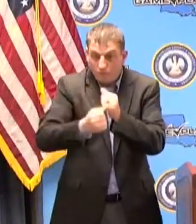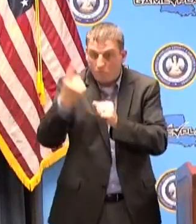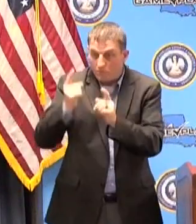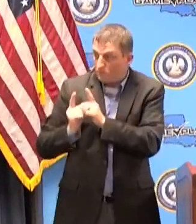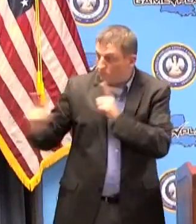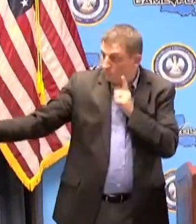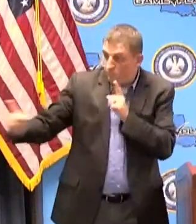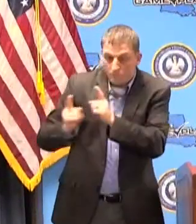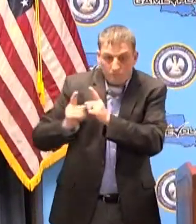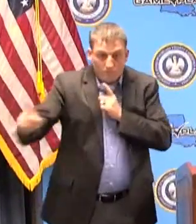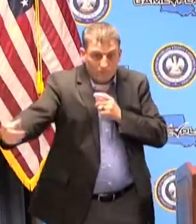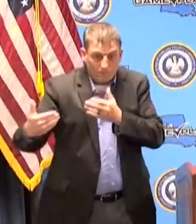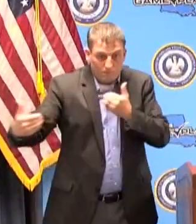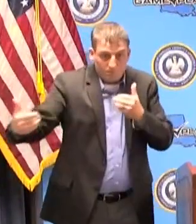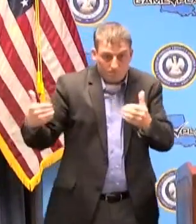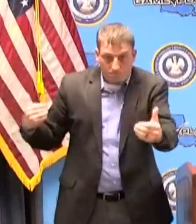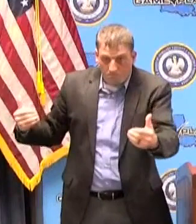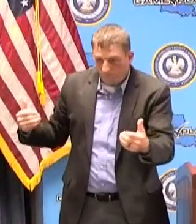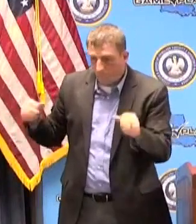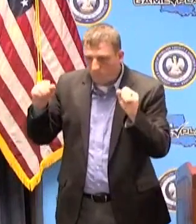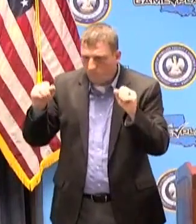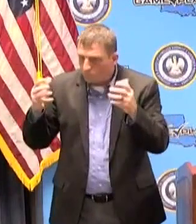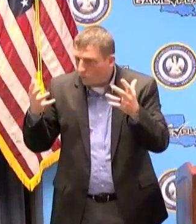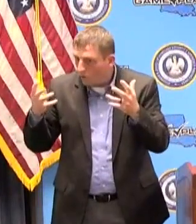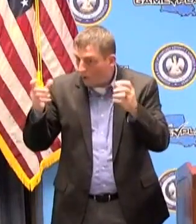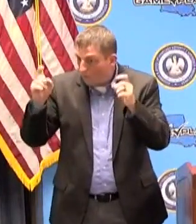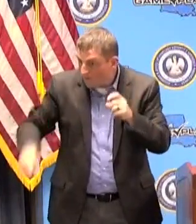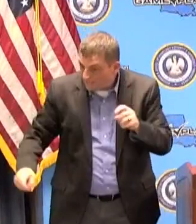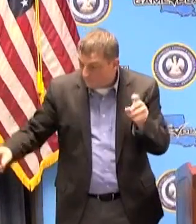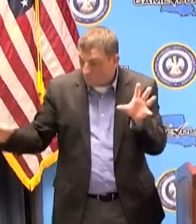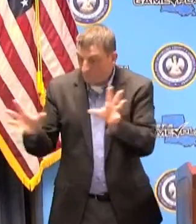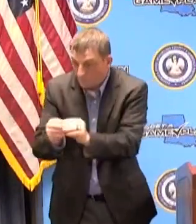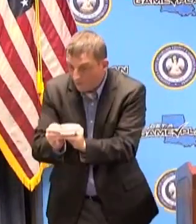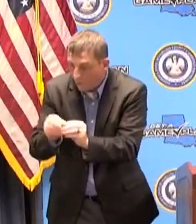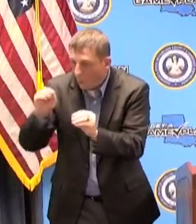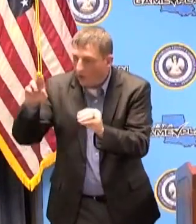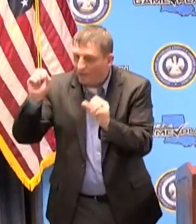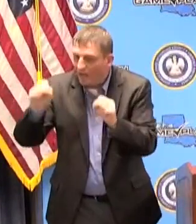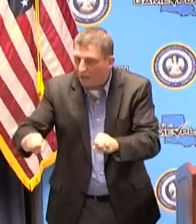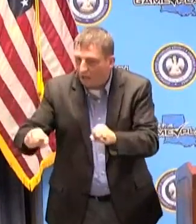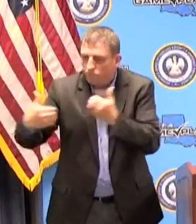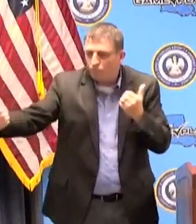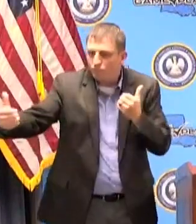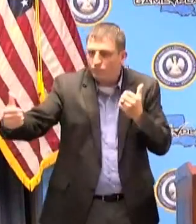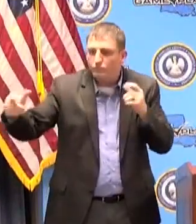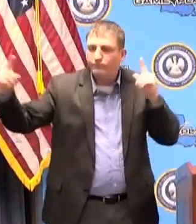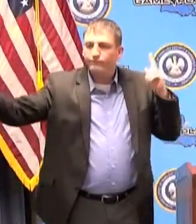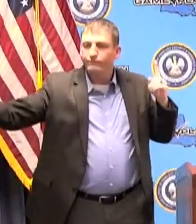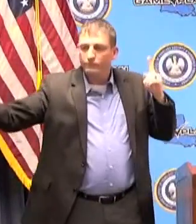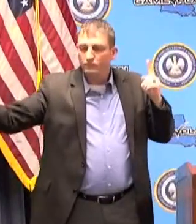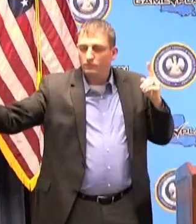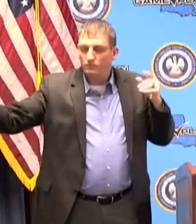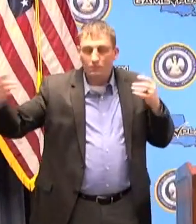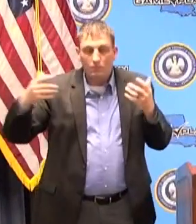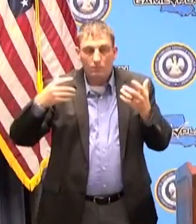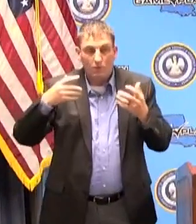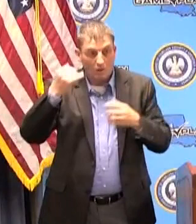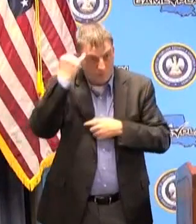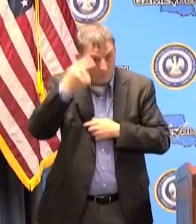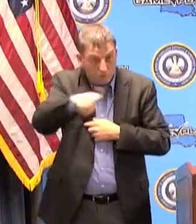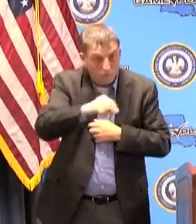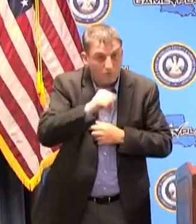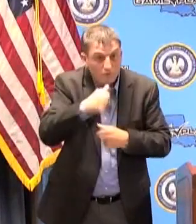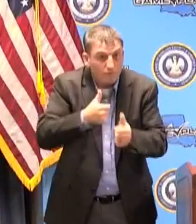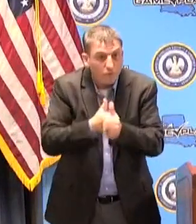from each other could we have done this remotely if we don't do this we will not be protecting our